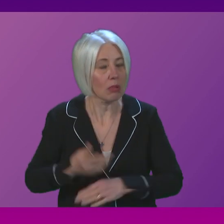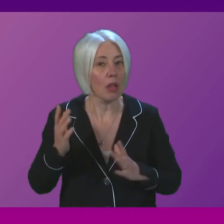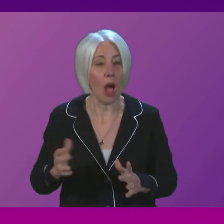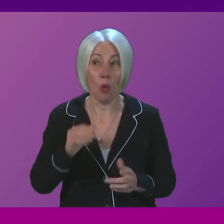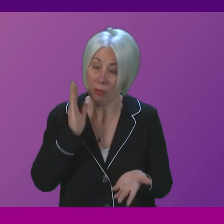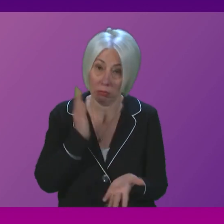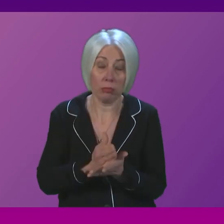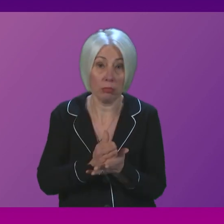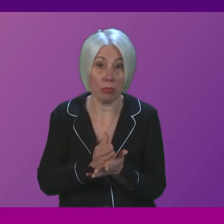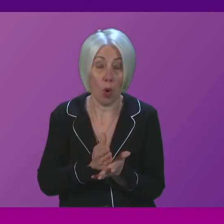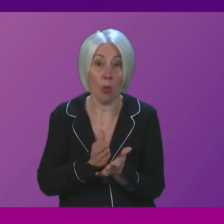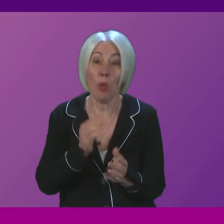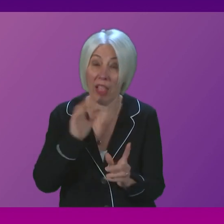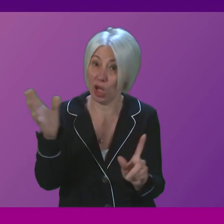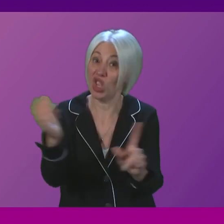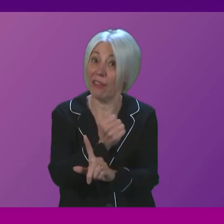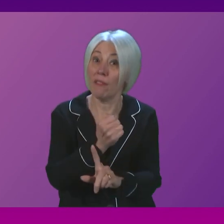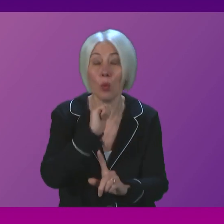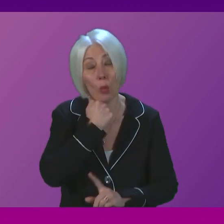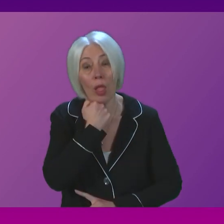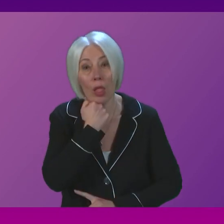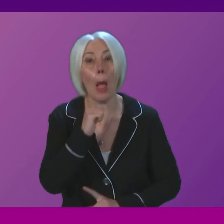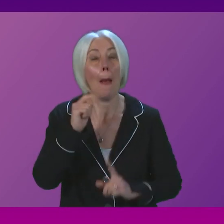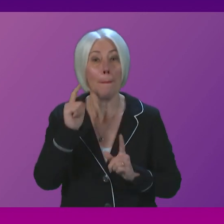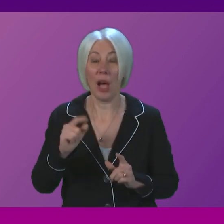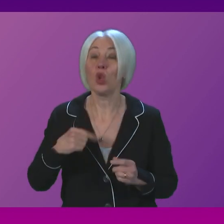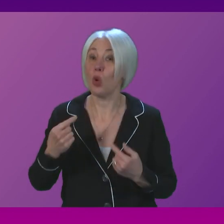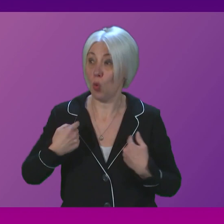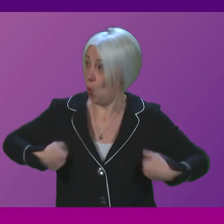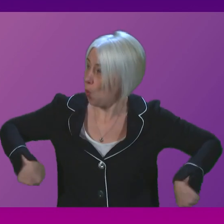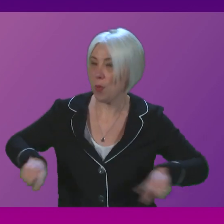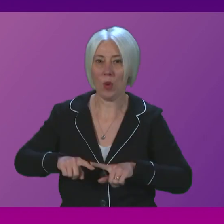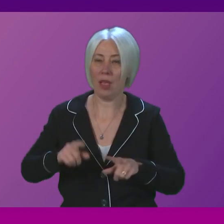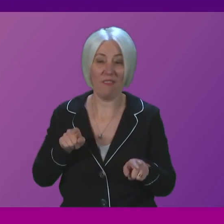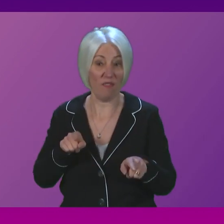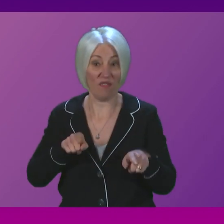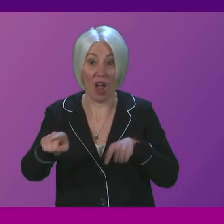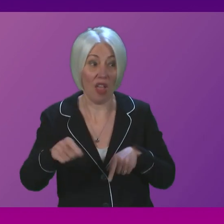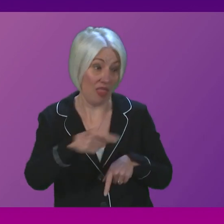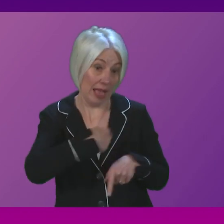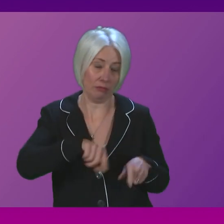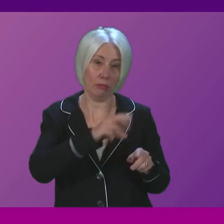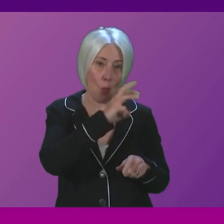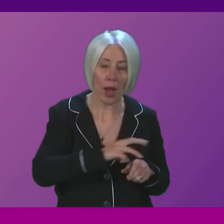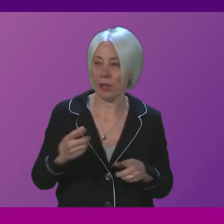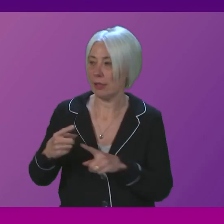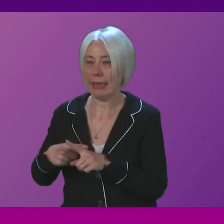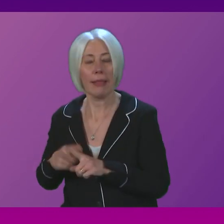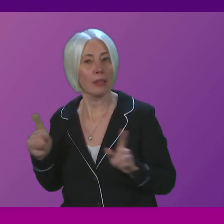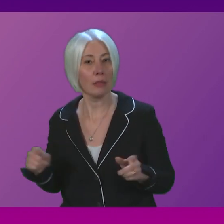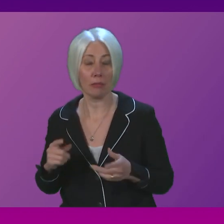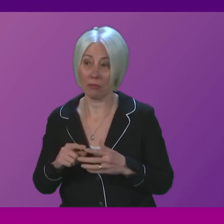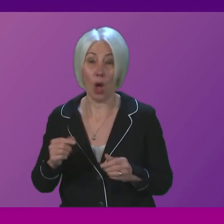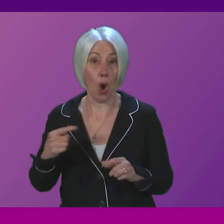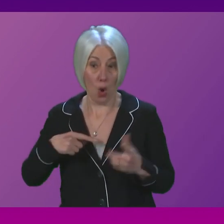to the end of this journey but we have already come much farther anyone else and we are doing all of